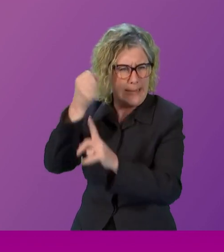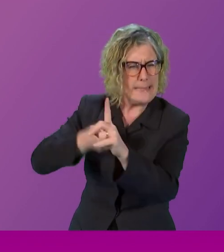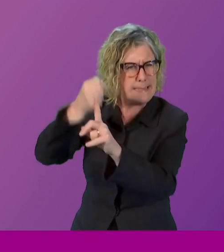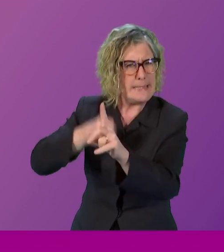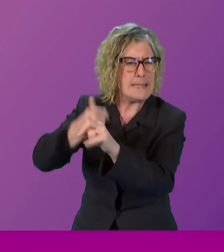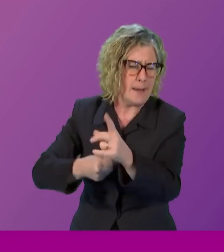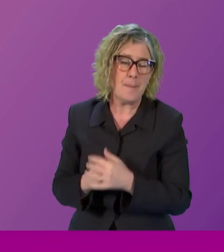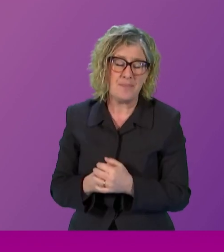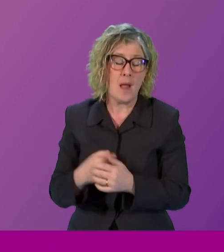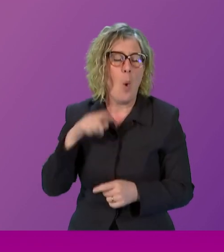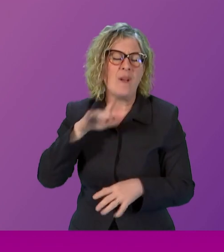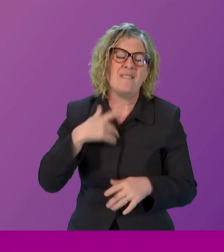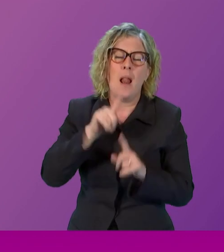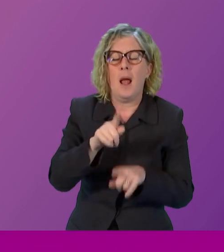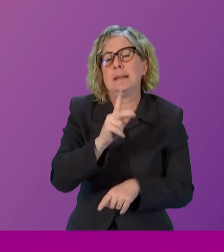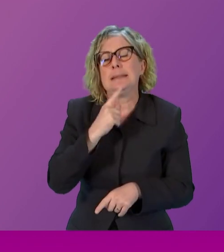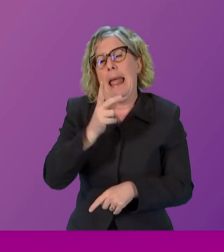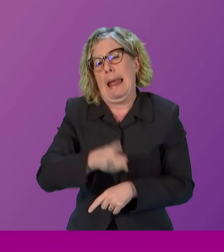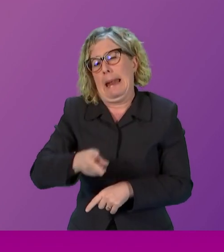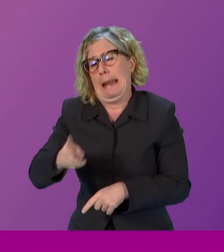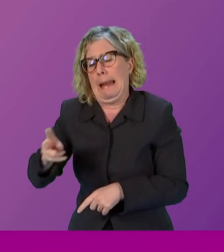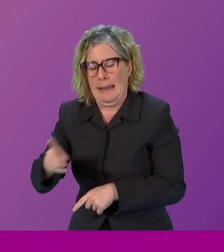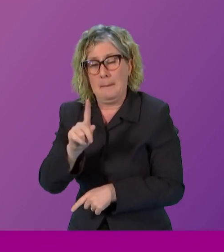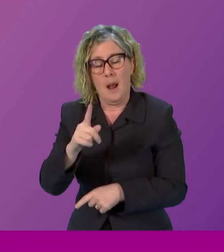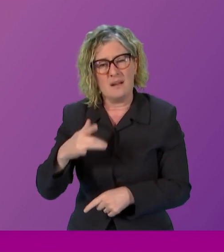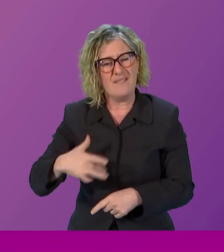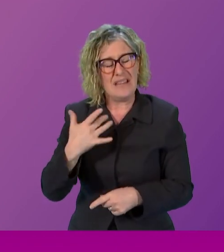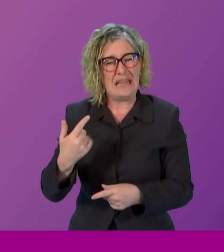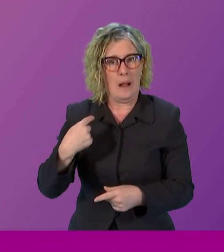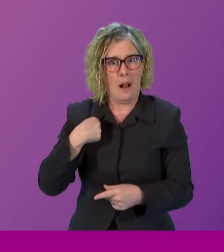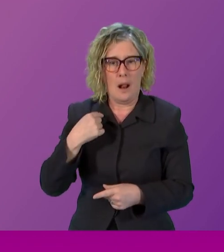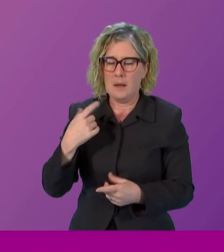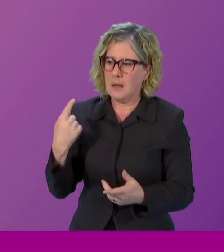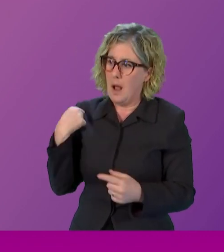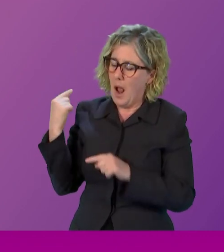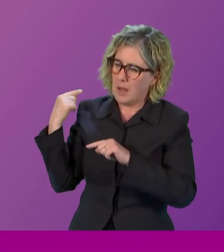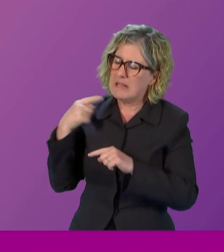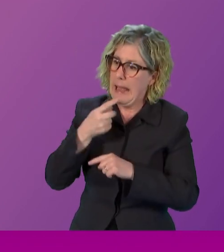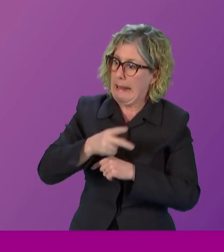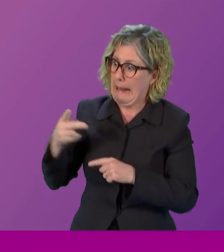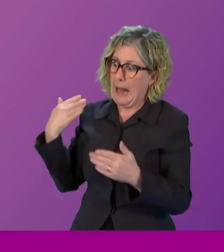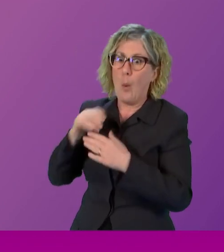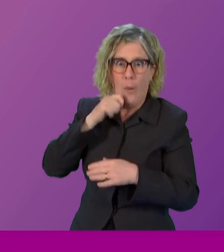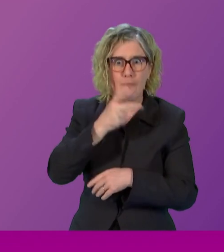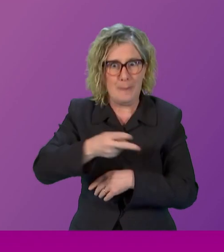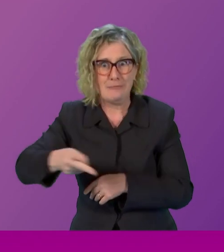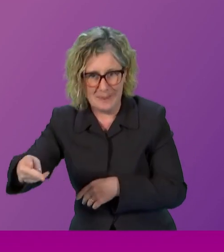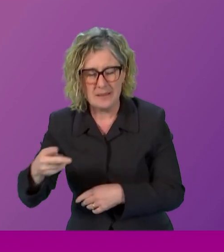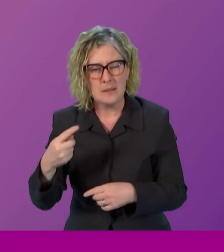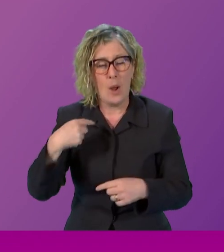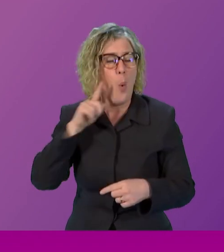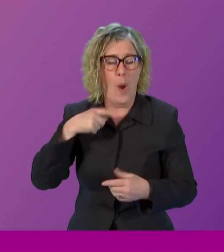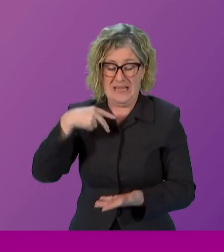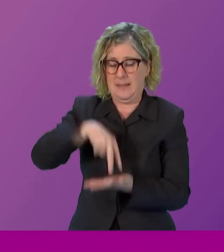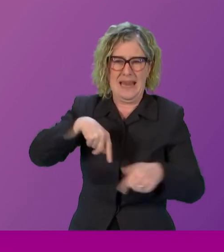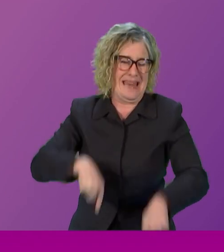and as I stand here, of course, I've got a very different perspective on this parliamentary chamber than the one I normally have. But every year I